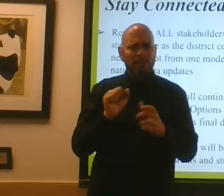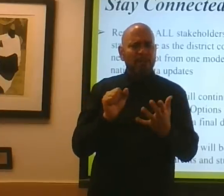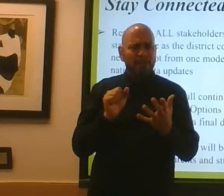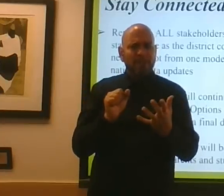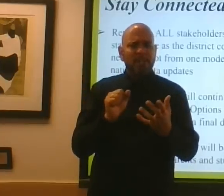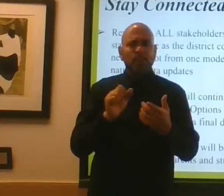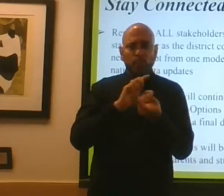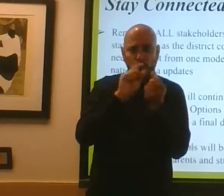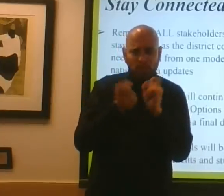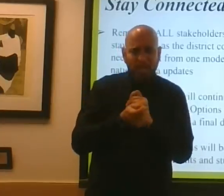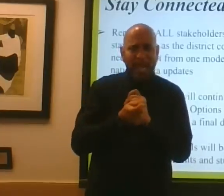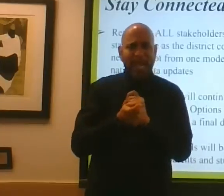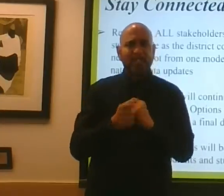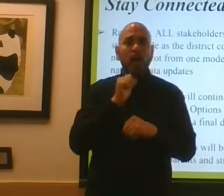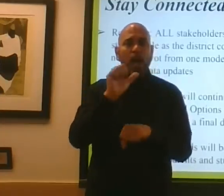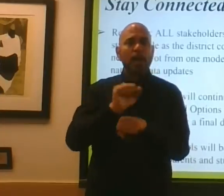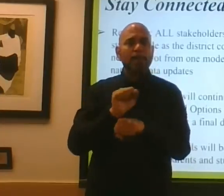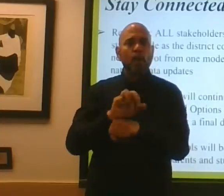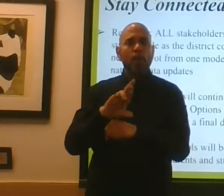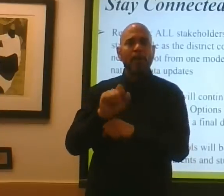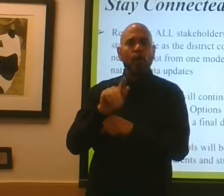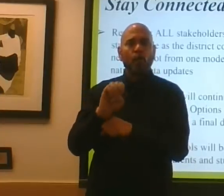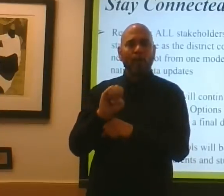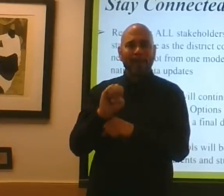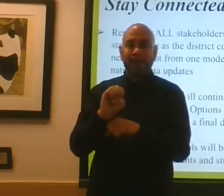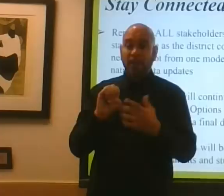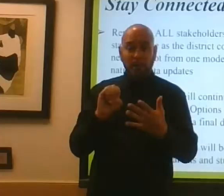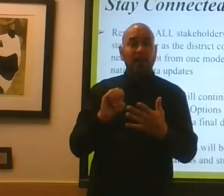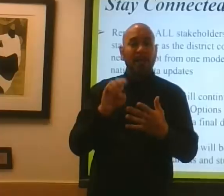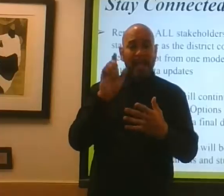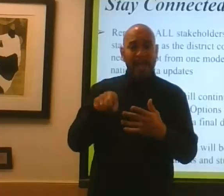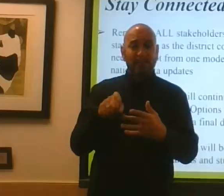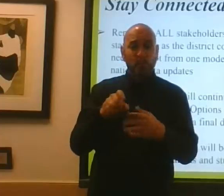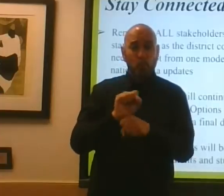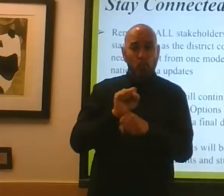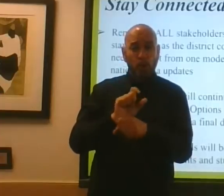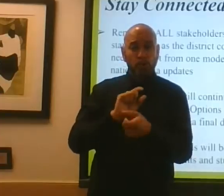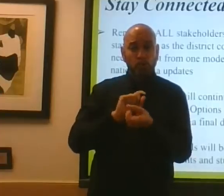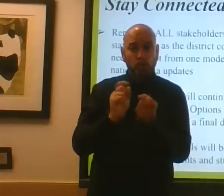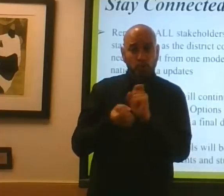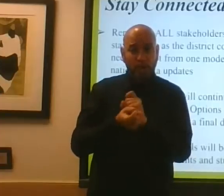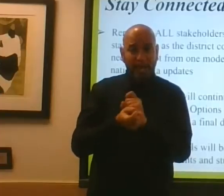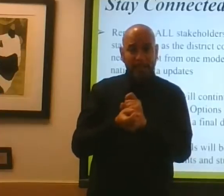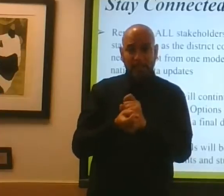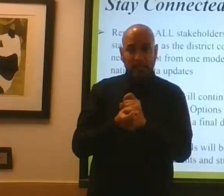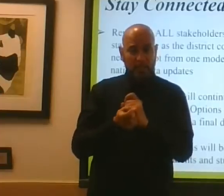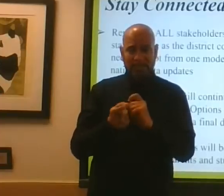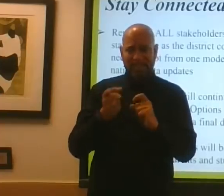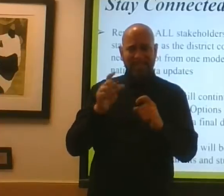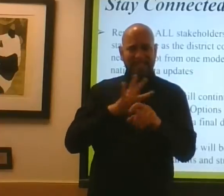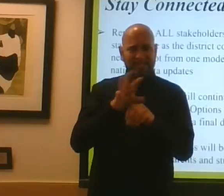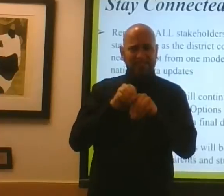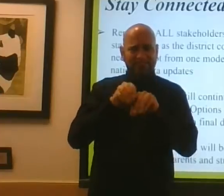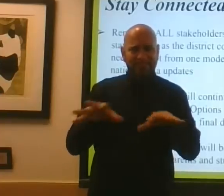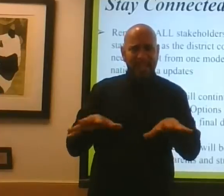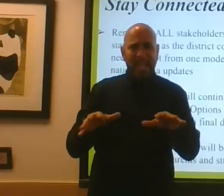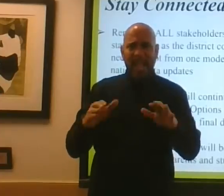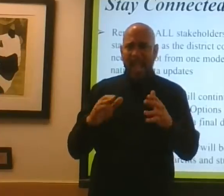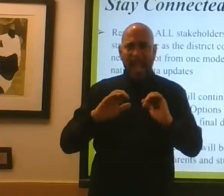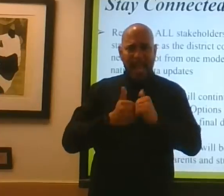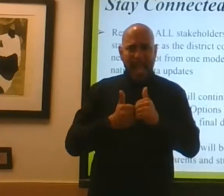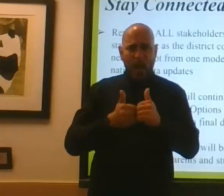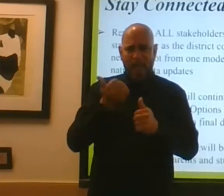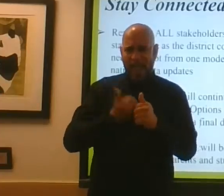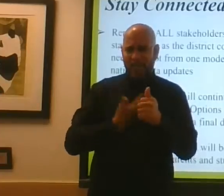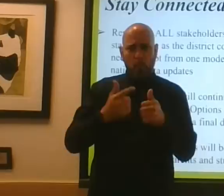change this unemployment rate. We've got to work to change the dynamic of the pandemic and this disproportionate